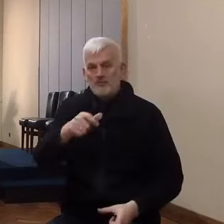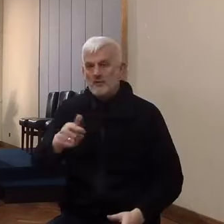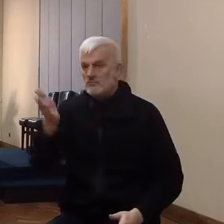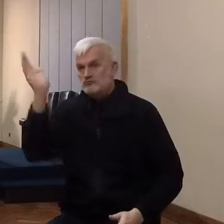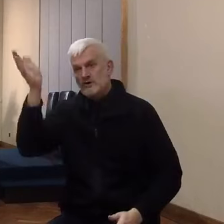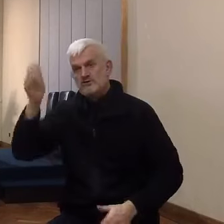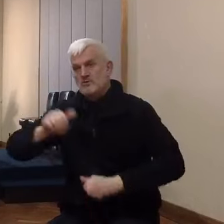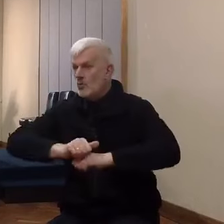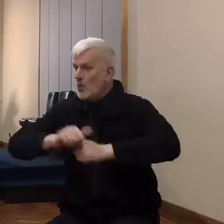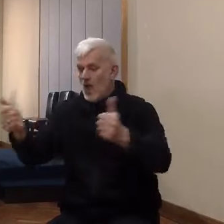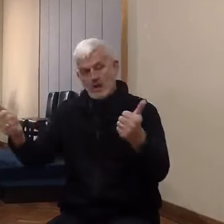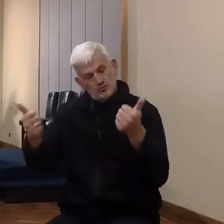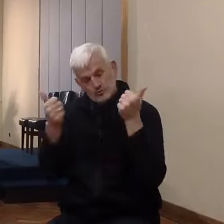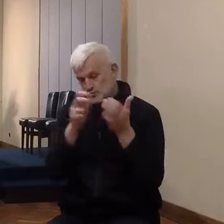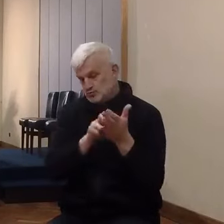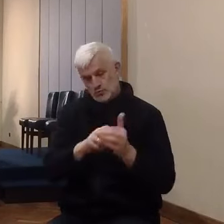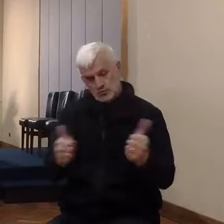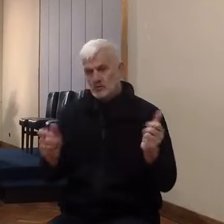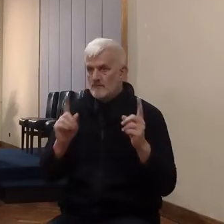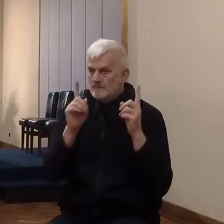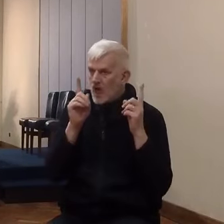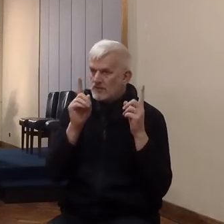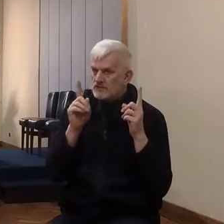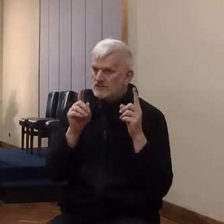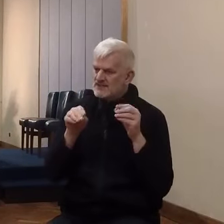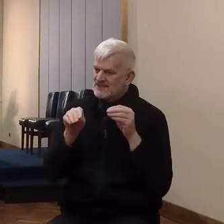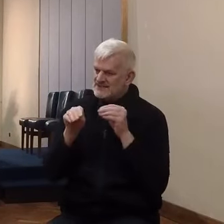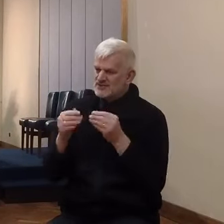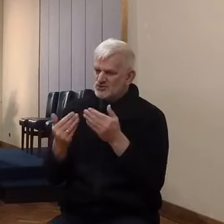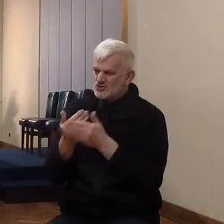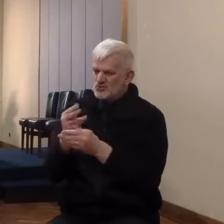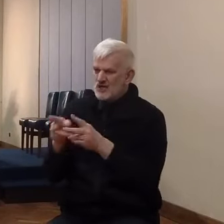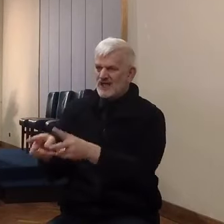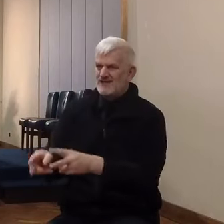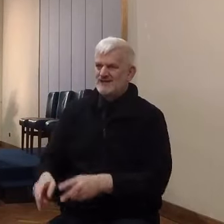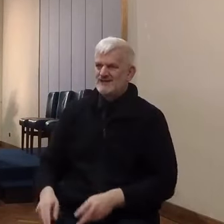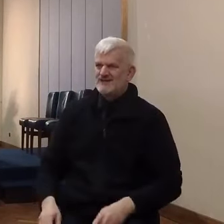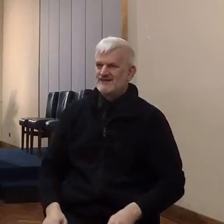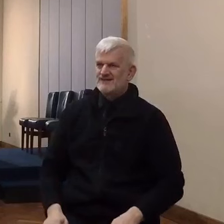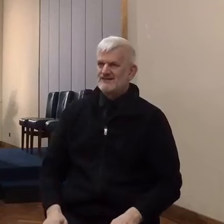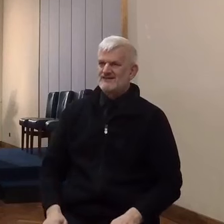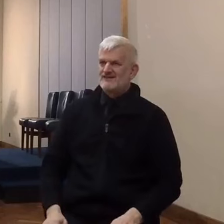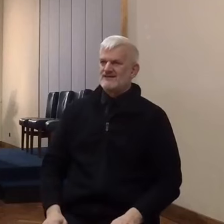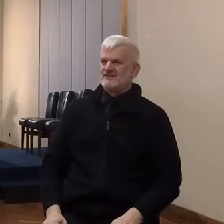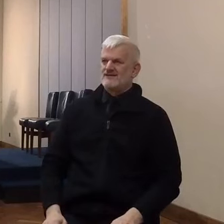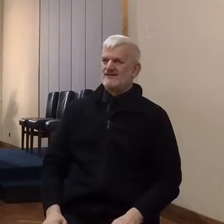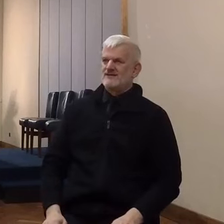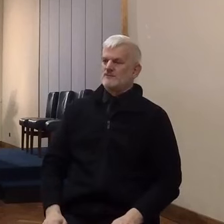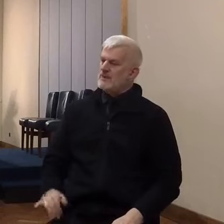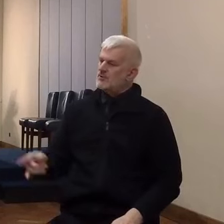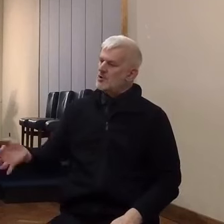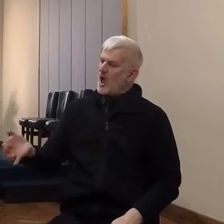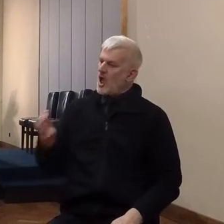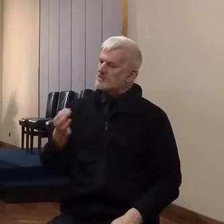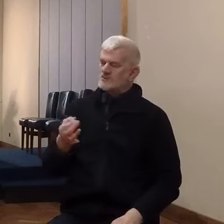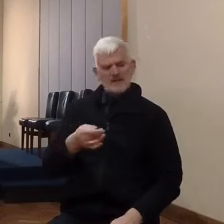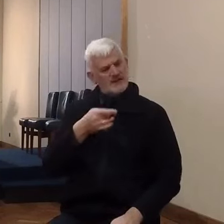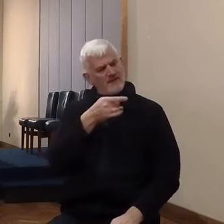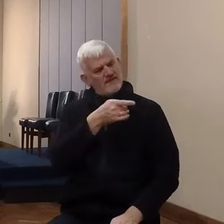to say, I'm very sorry, but I don't know that I would recommend that church, or that teaching, because it's taking